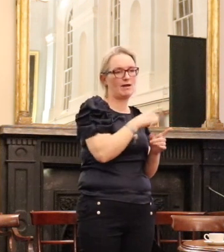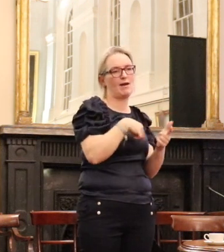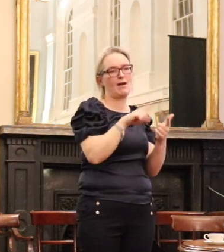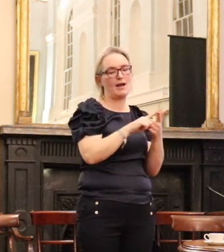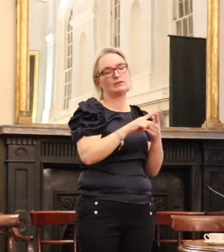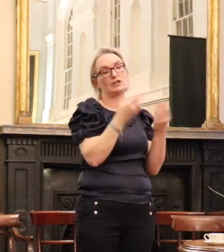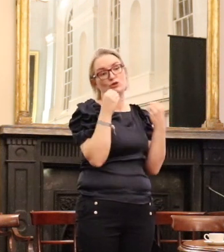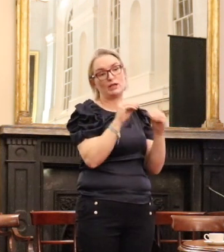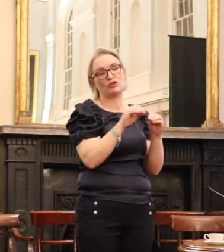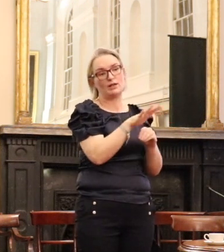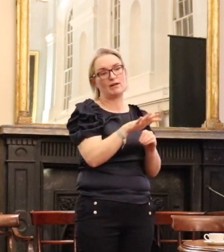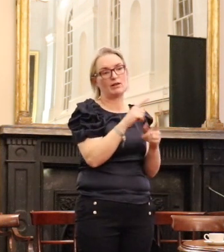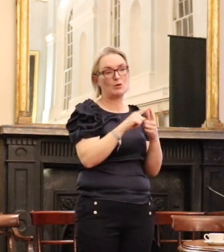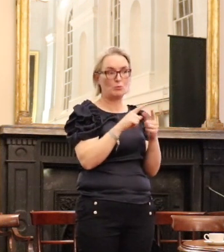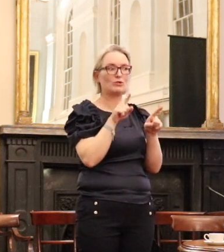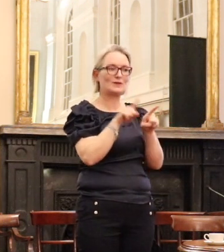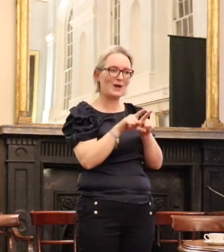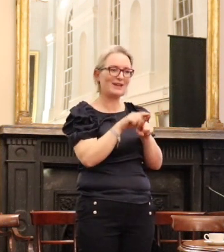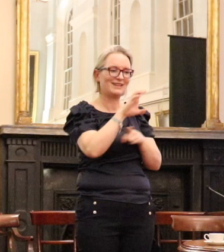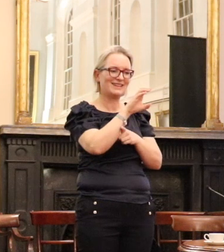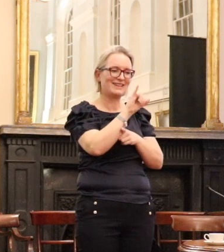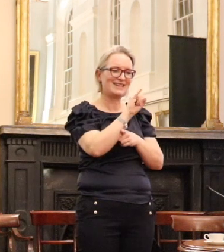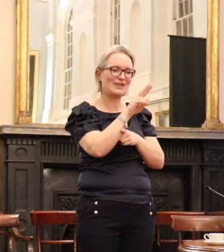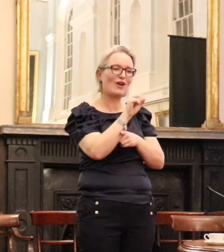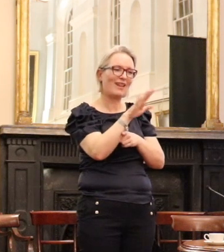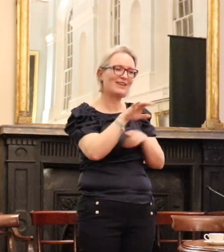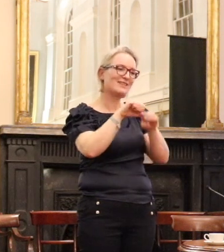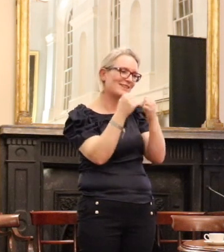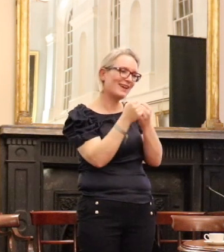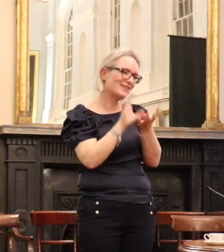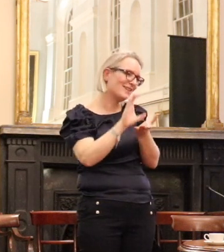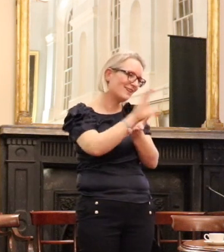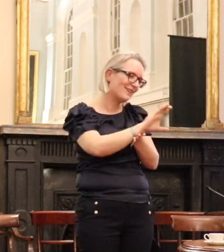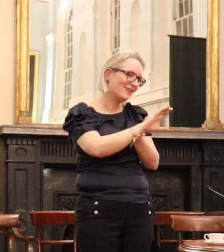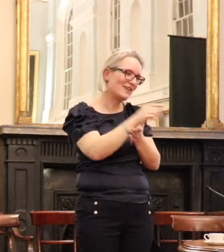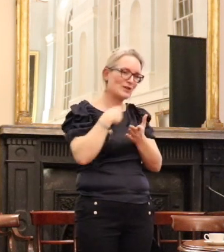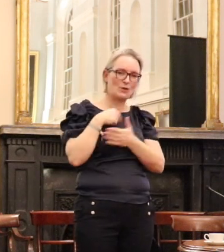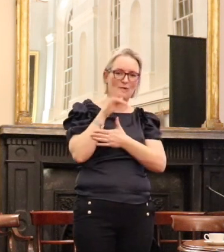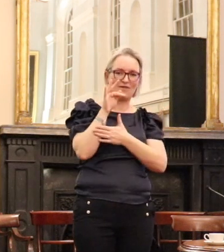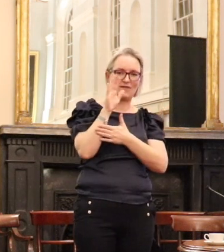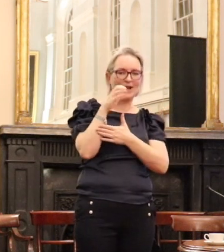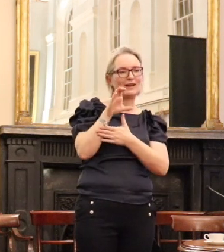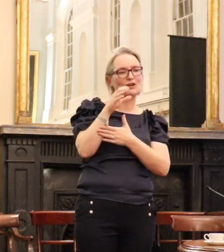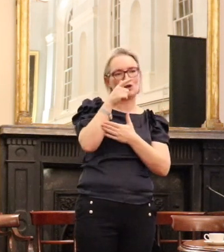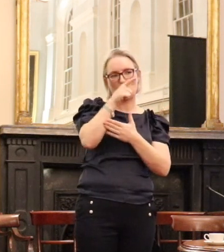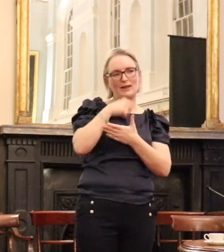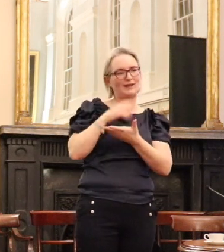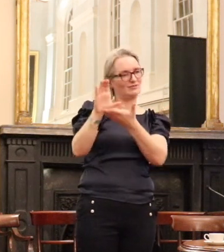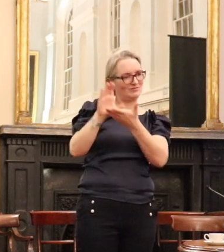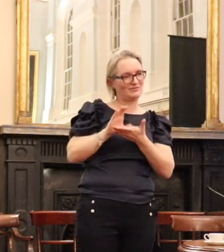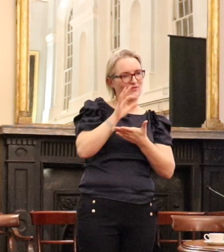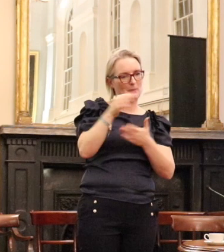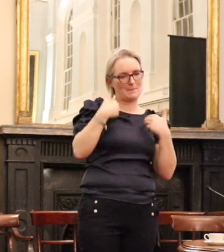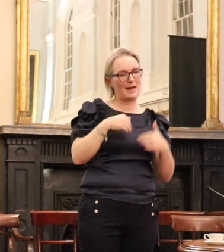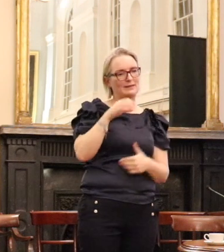but he also spent it in civil society and Flack was the beneficiary of that because it was a very